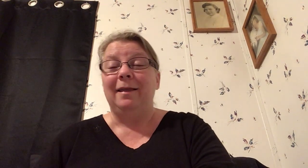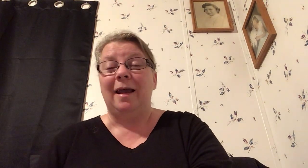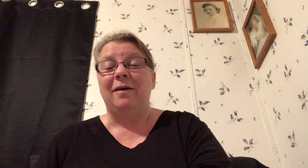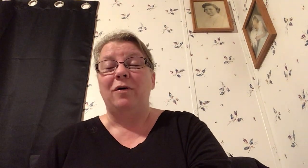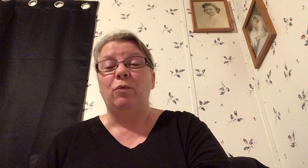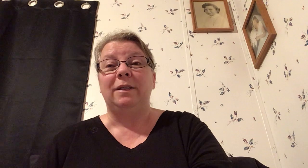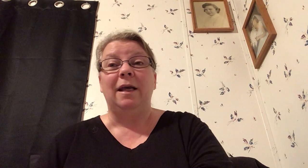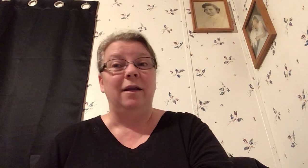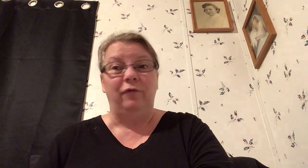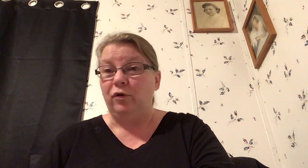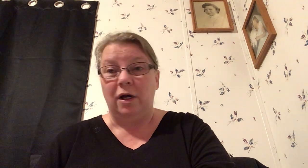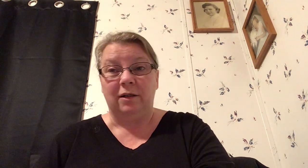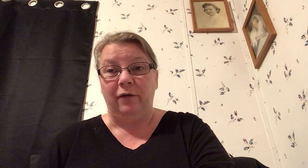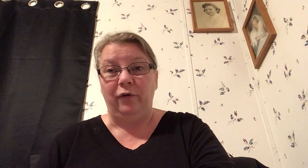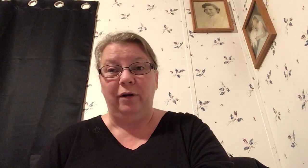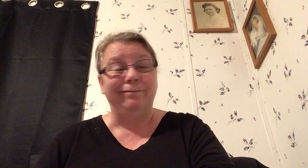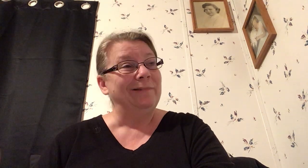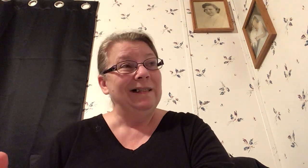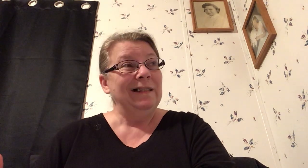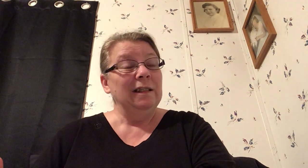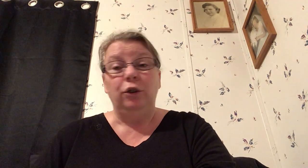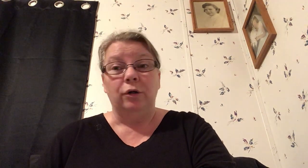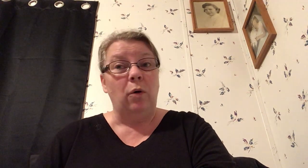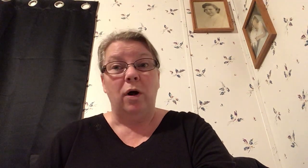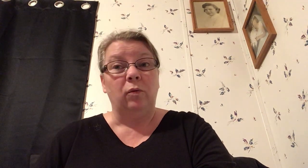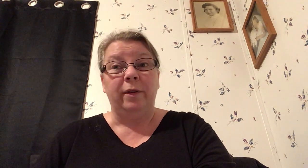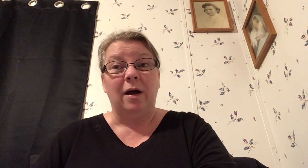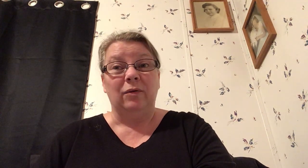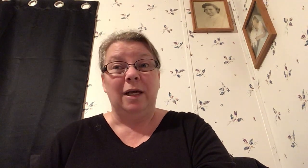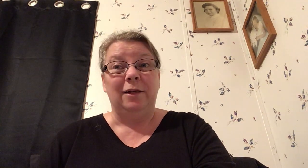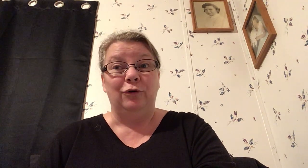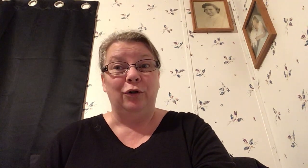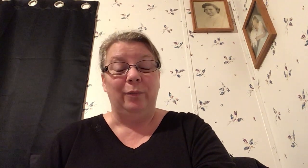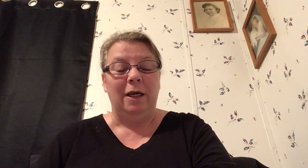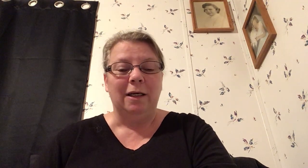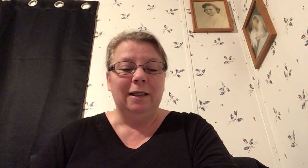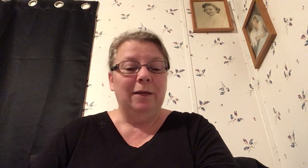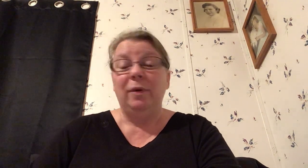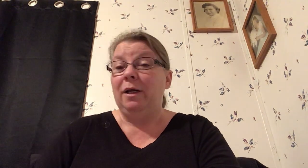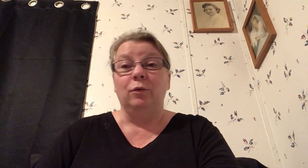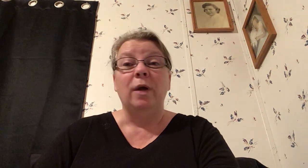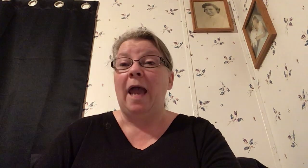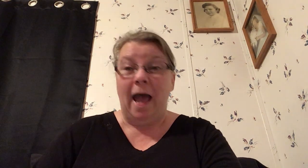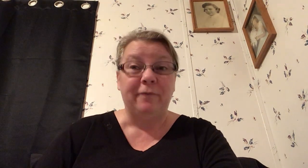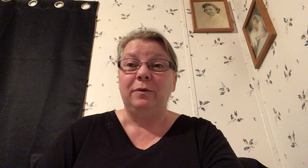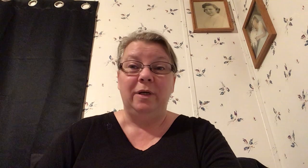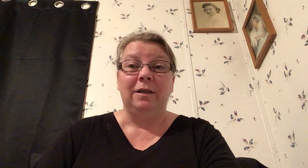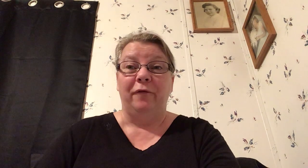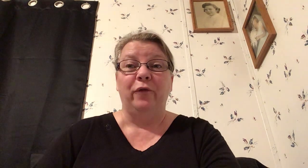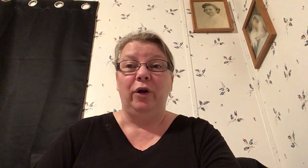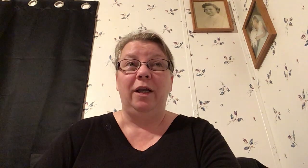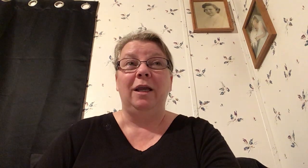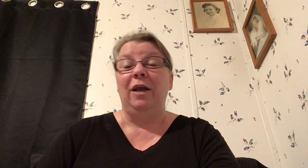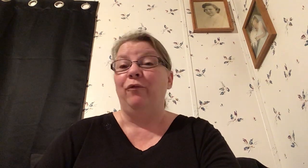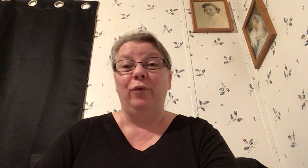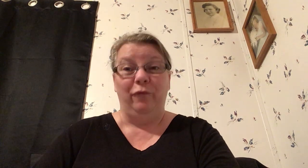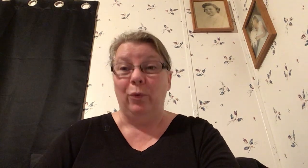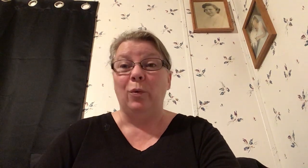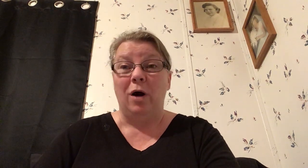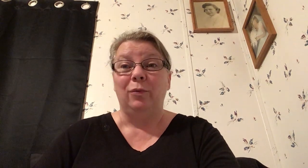like i've always said if you're not suffering you're not walking with god like you should be because we have to be suffering if if we're walking